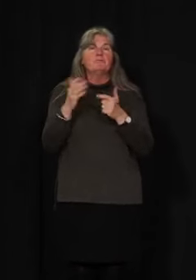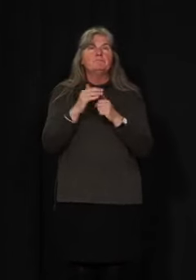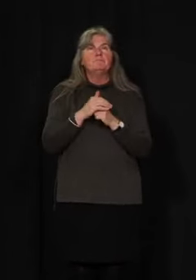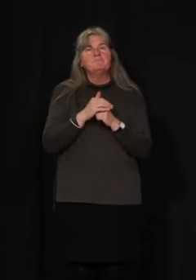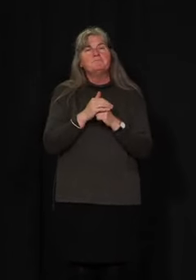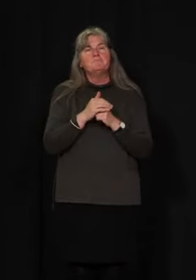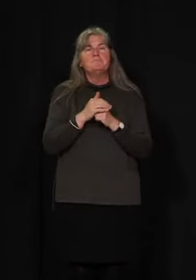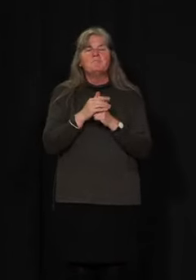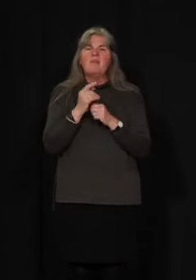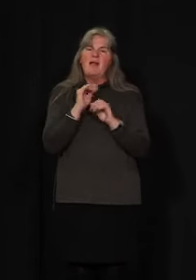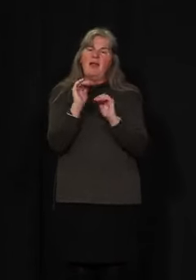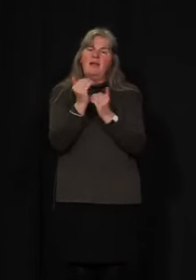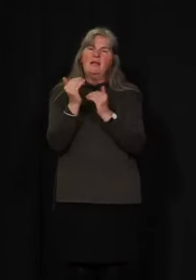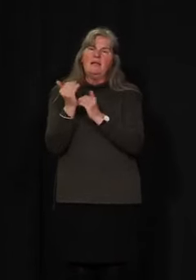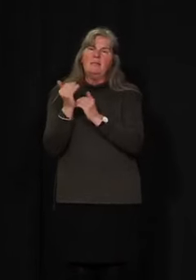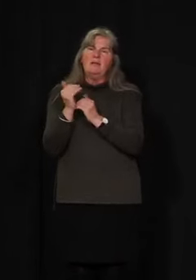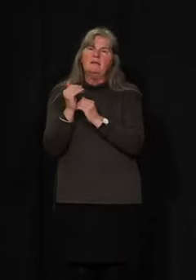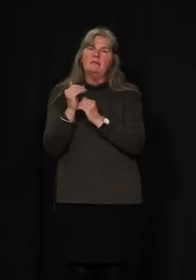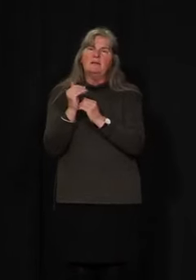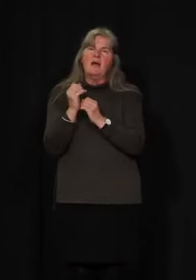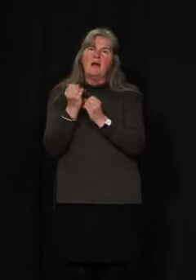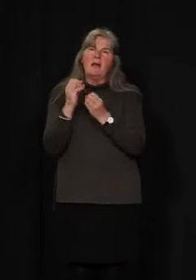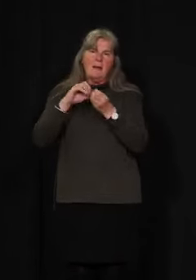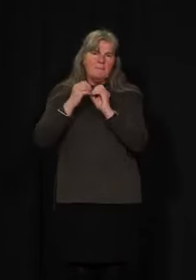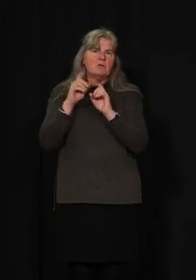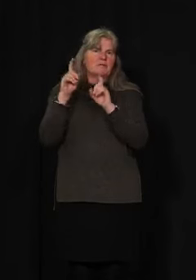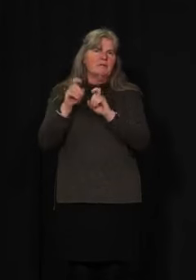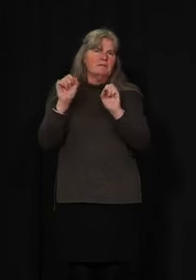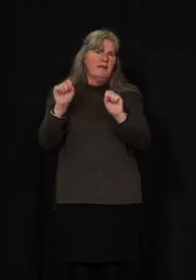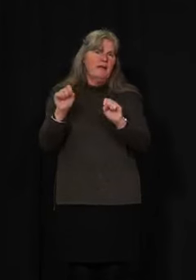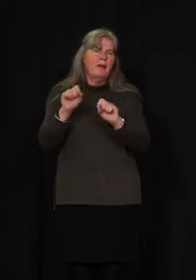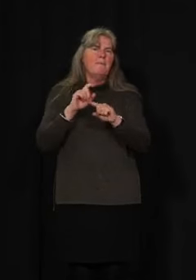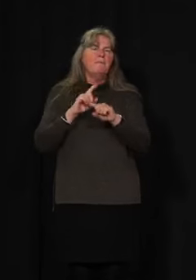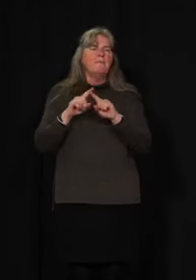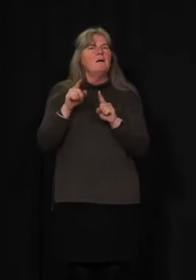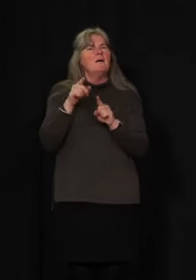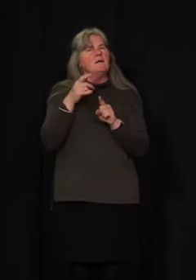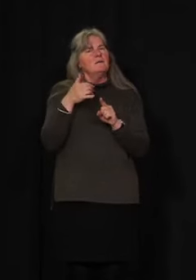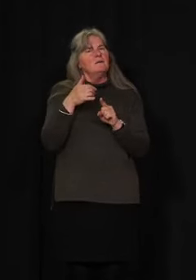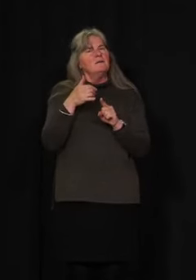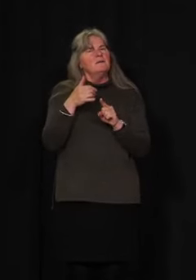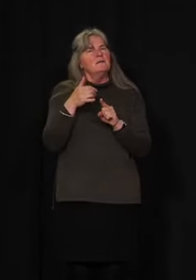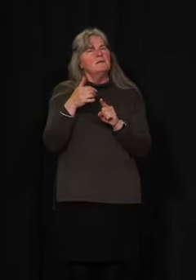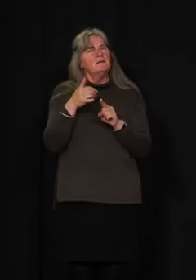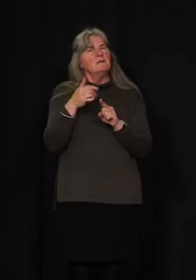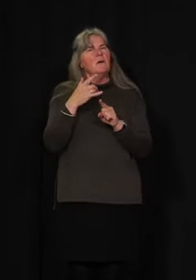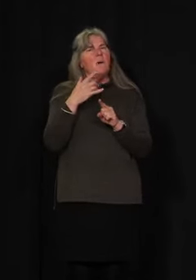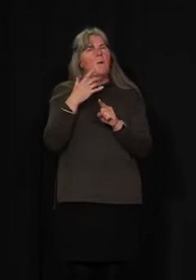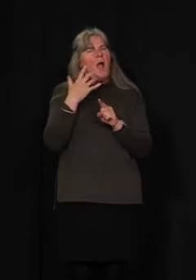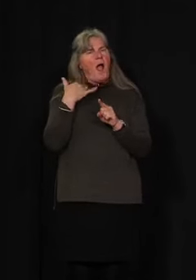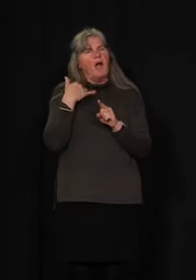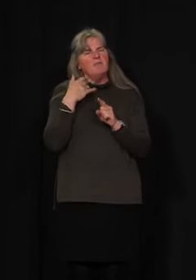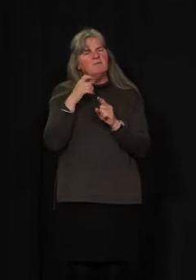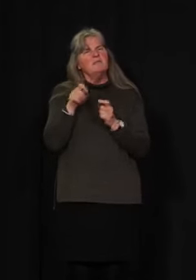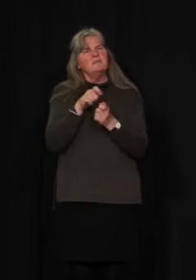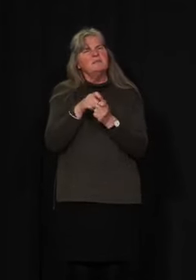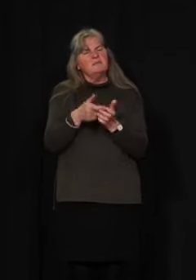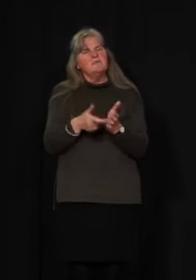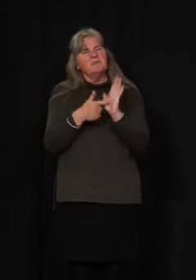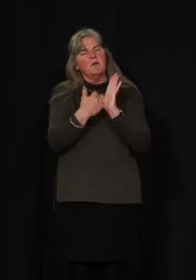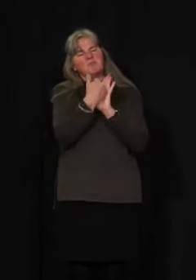limitations of testing. So testing asymptomatic people, apart from very kind of prescribed circumstances,